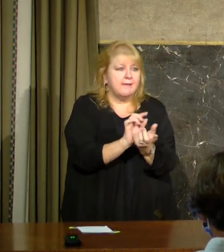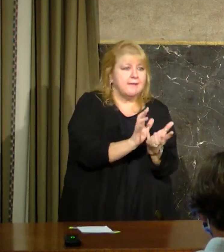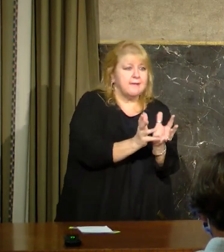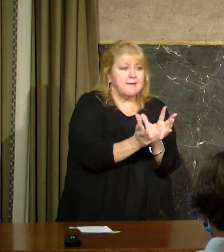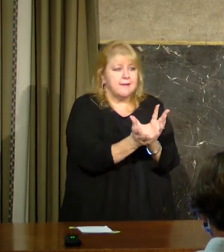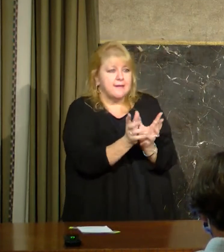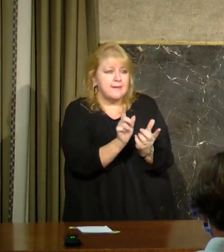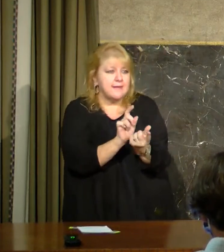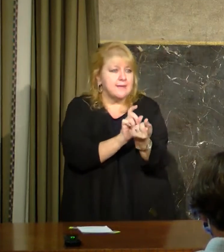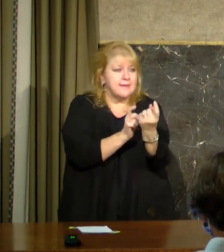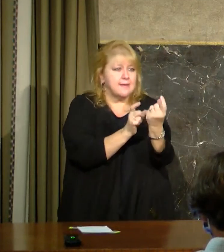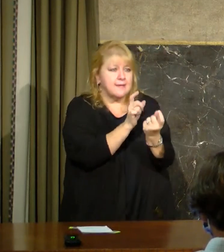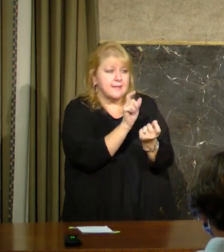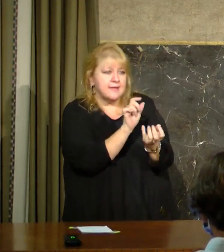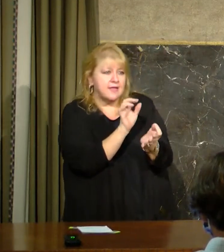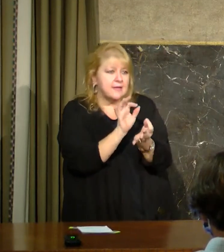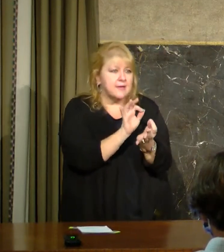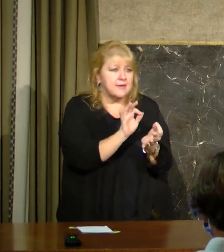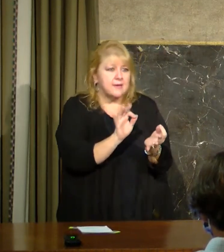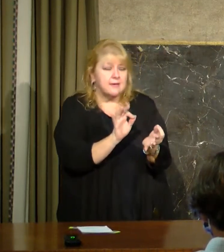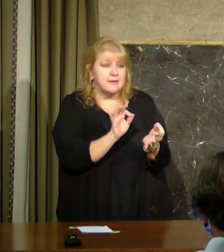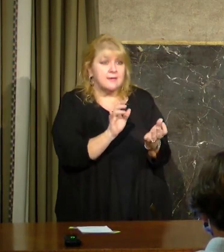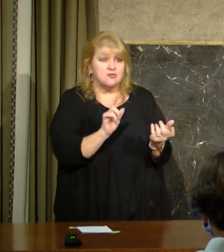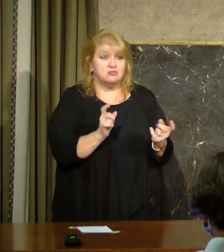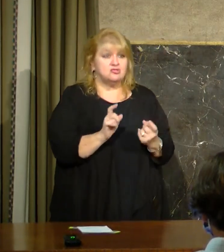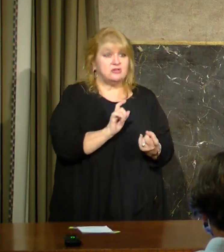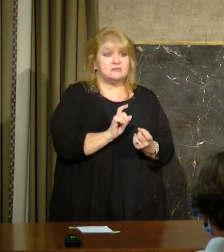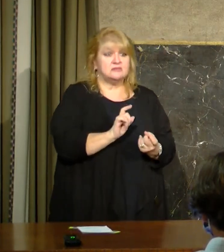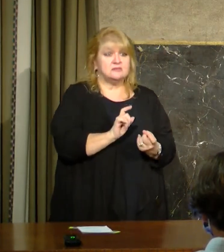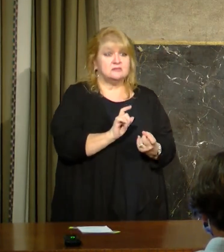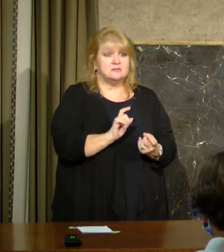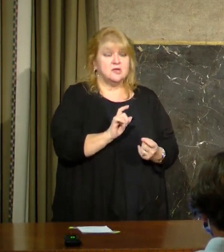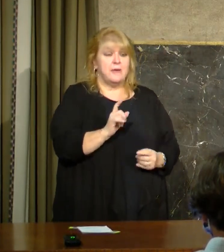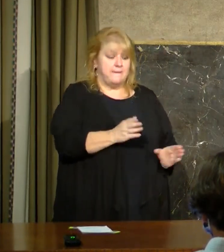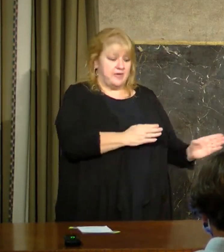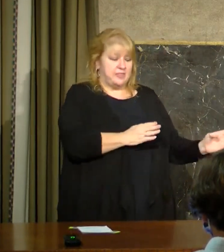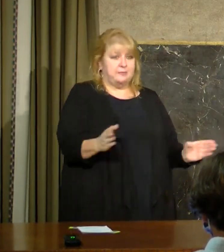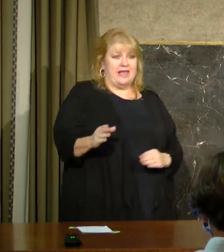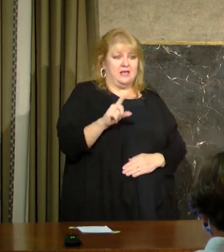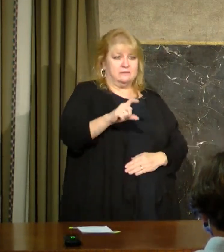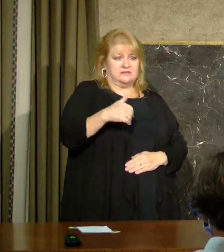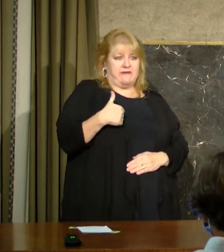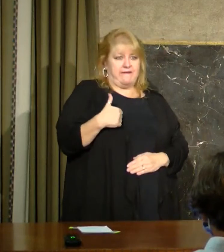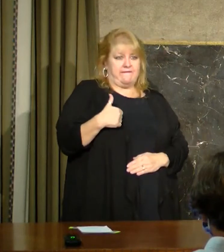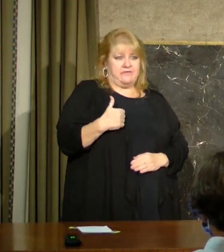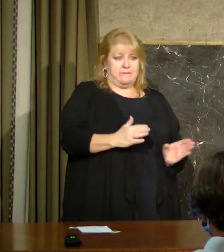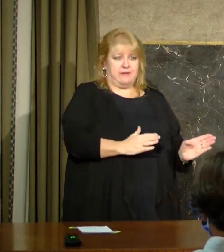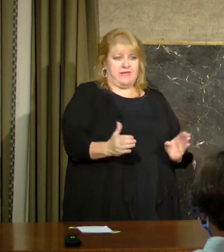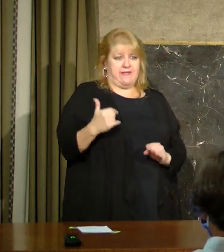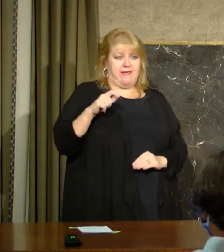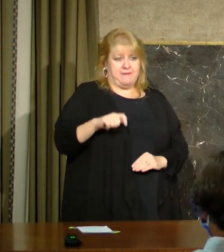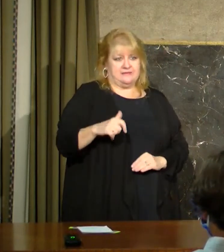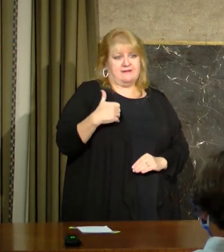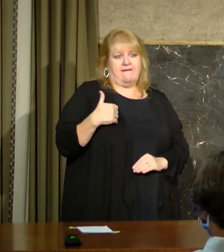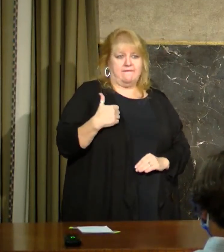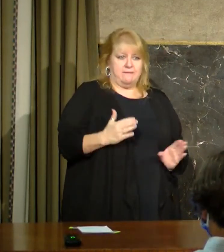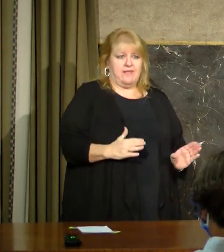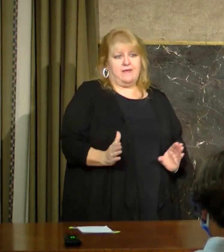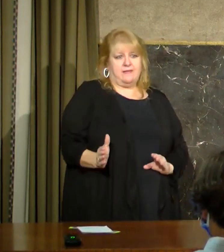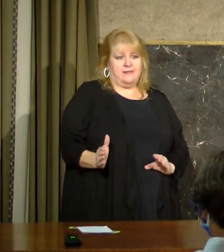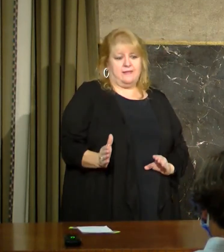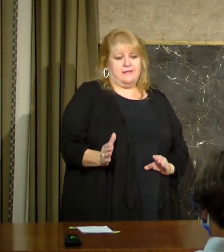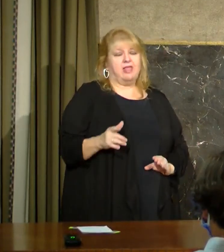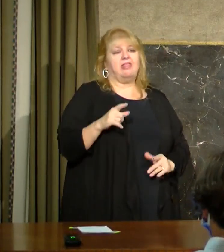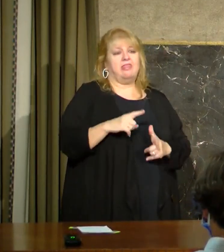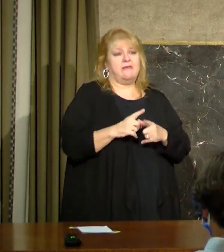getting you started and to have enough framework and start the communication and the teamwork. And that's where we are right now. But I will